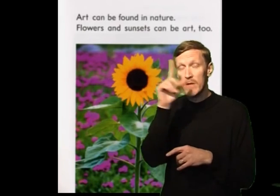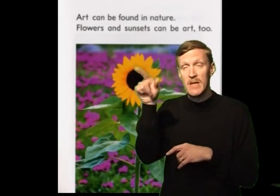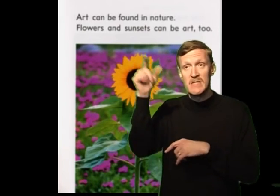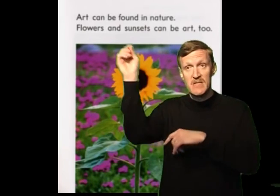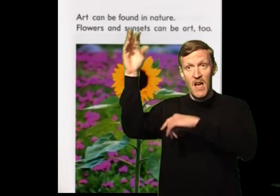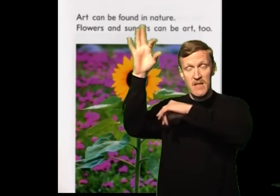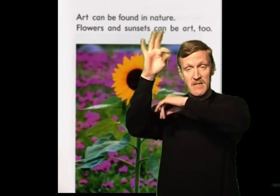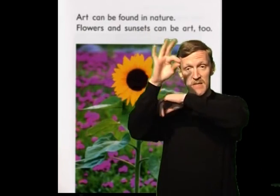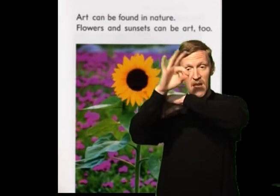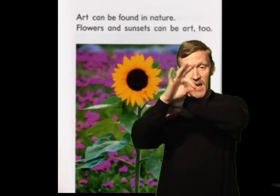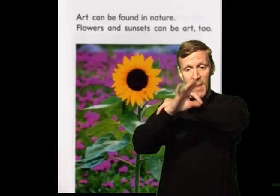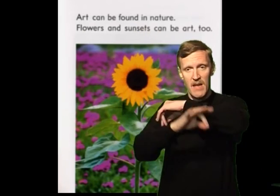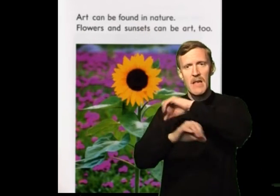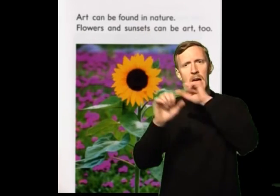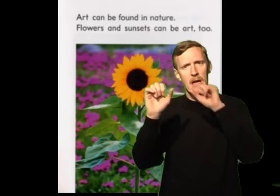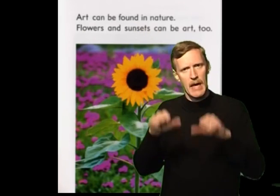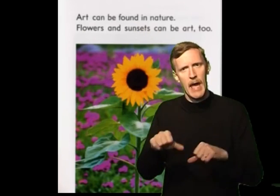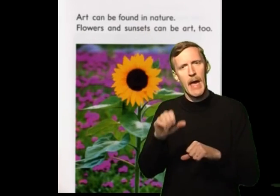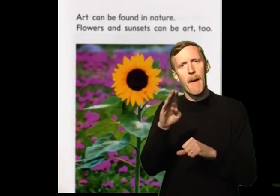Flowers and sunsets can be art too.